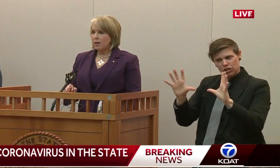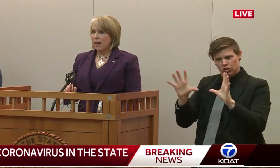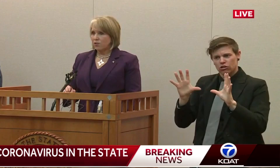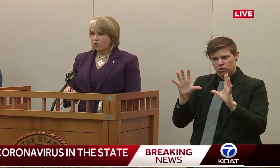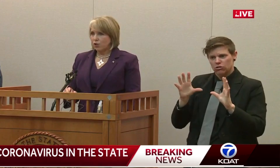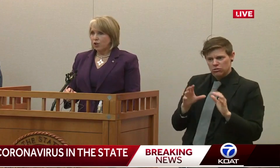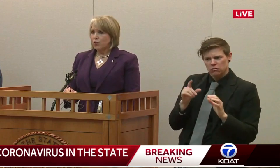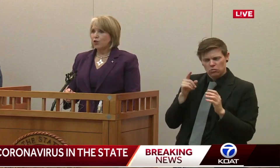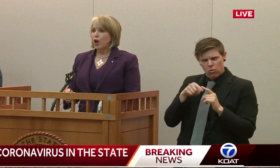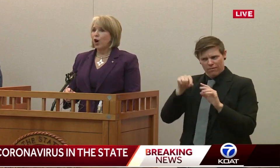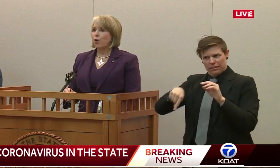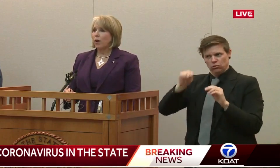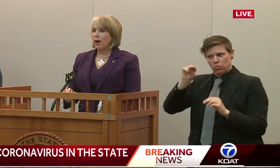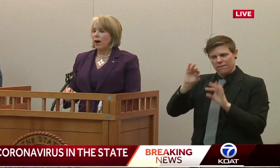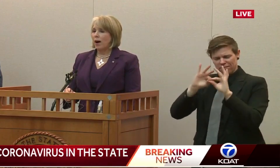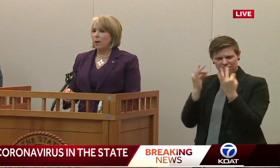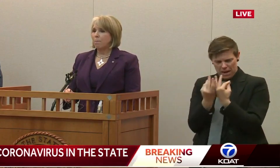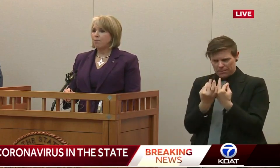to families. Yes.